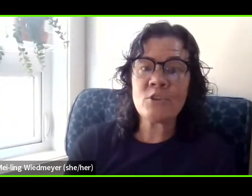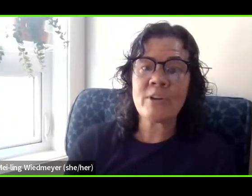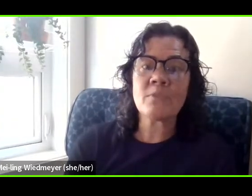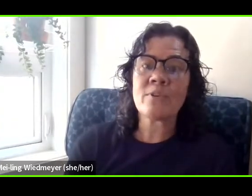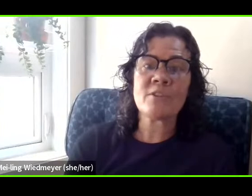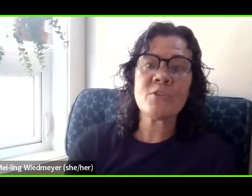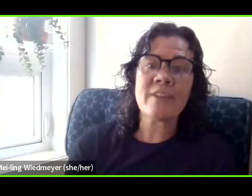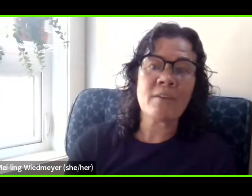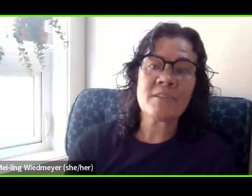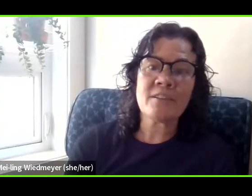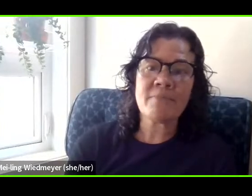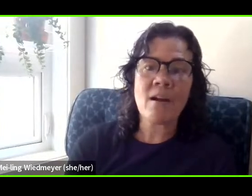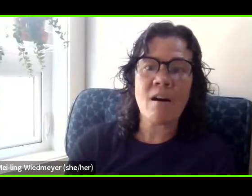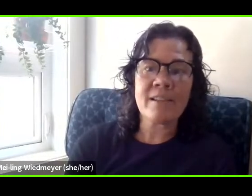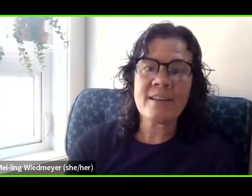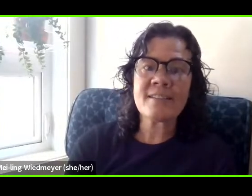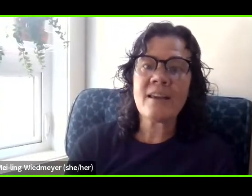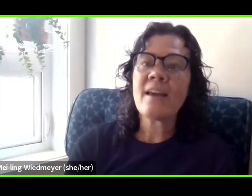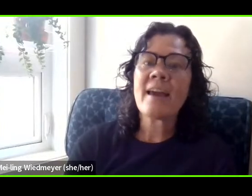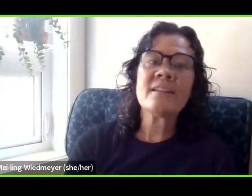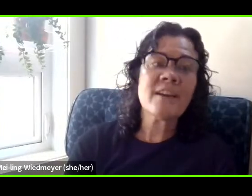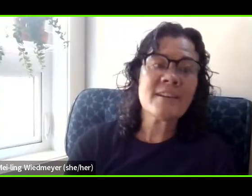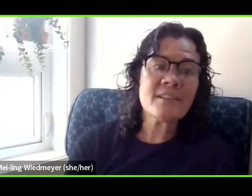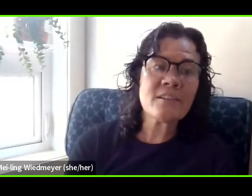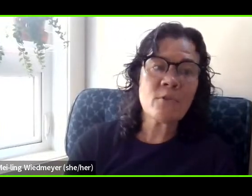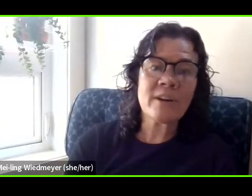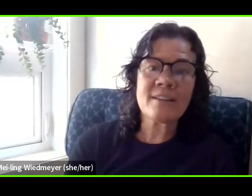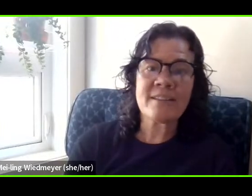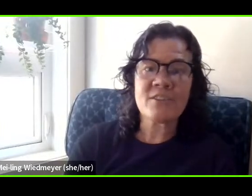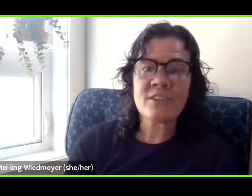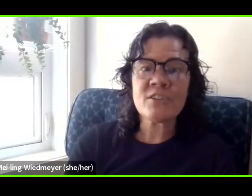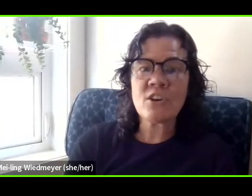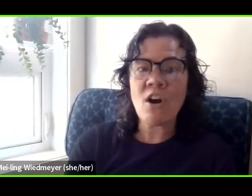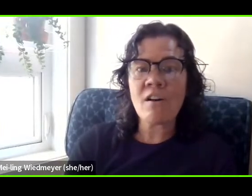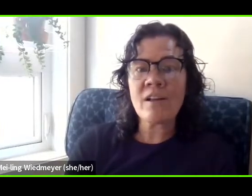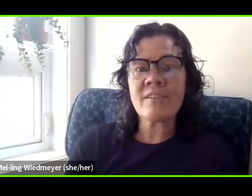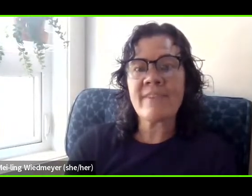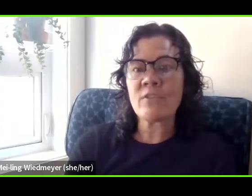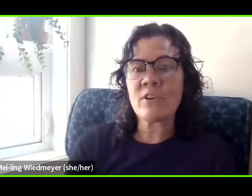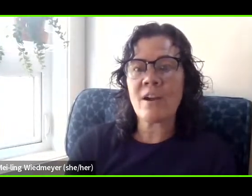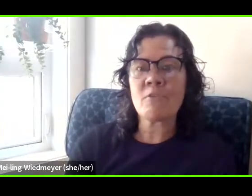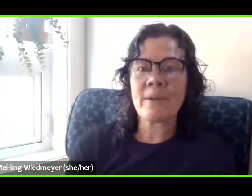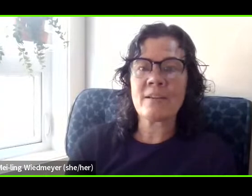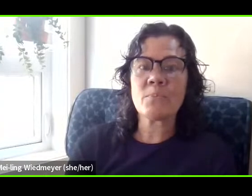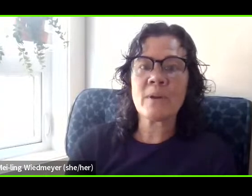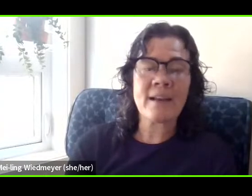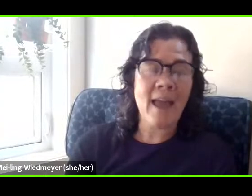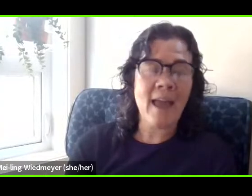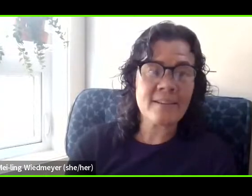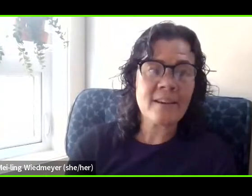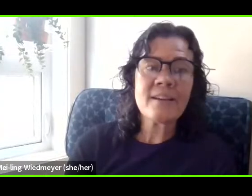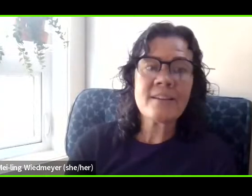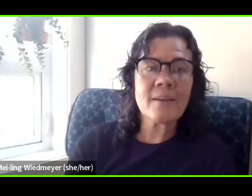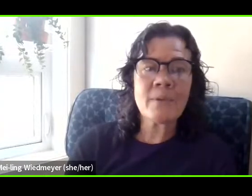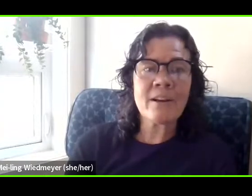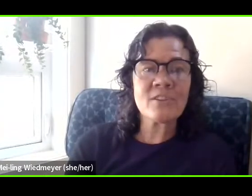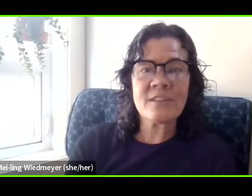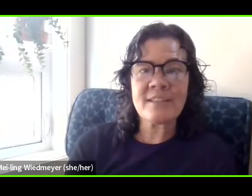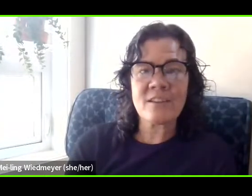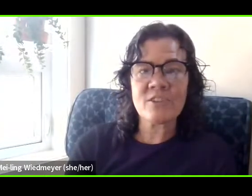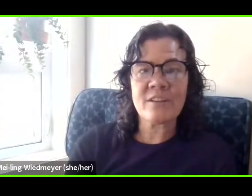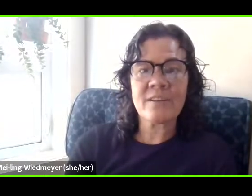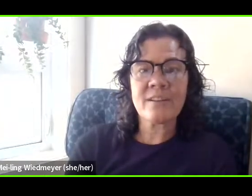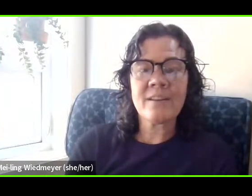I joined more than 2,000 of my colleagues and dozens of organizations to call on the federal government to put an end to